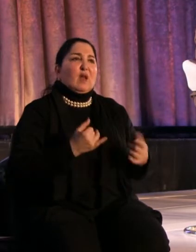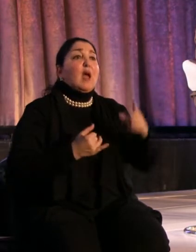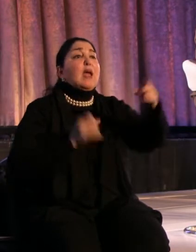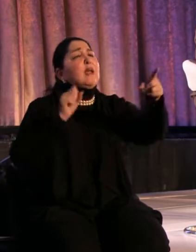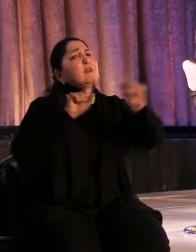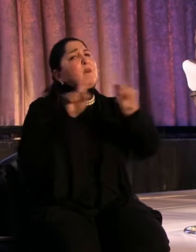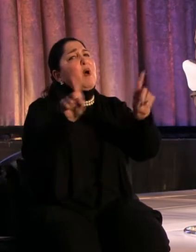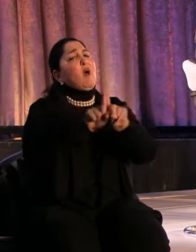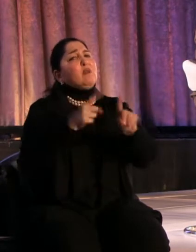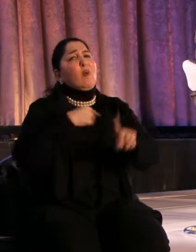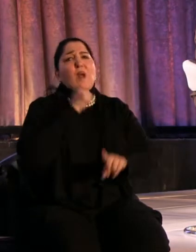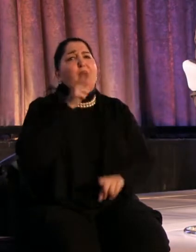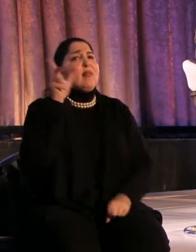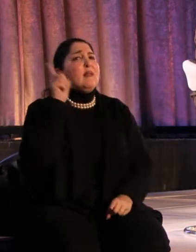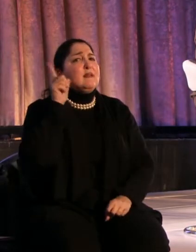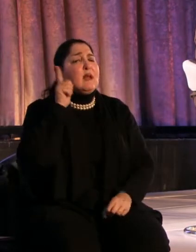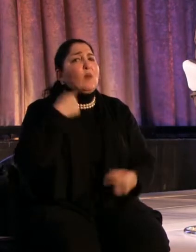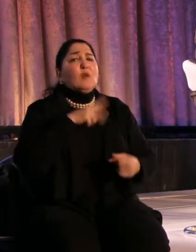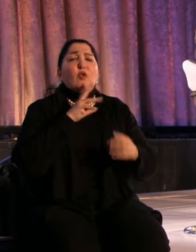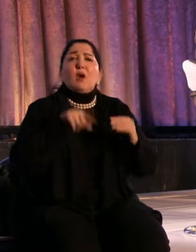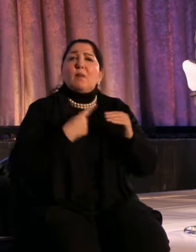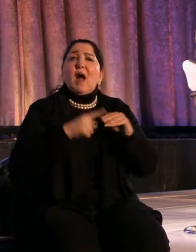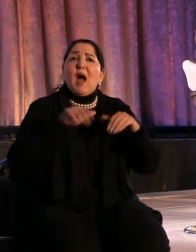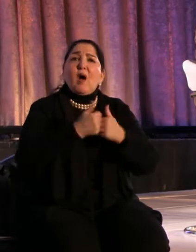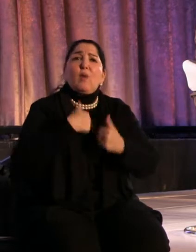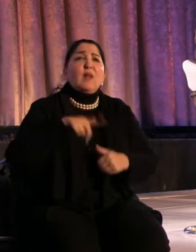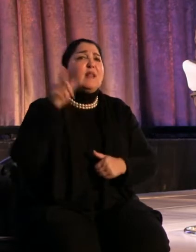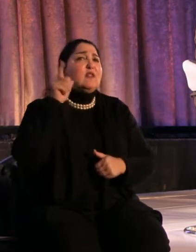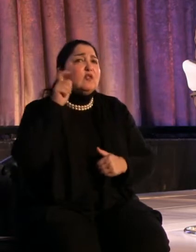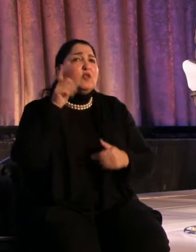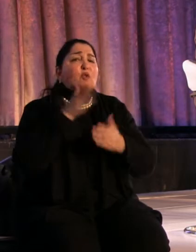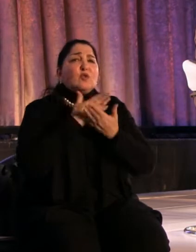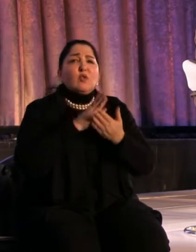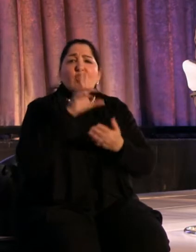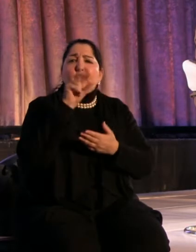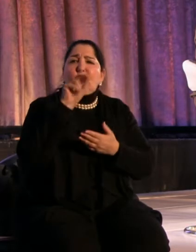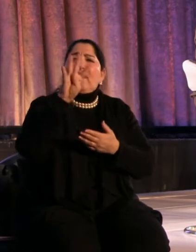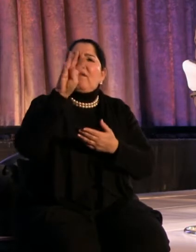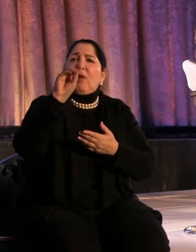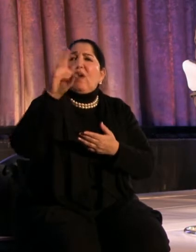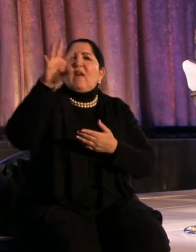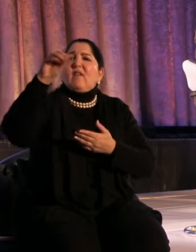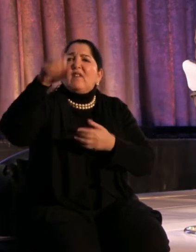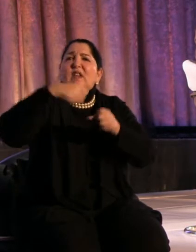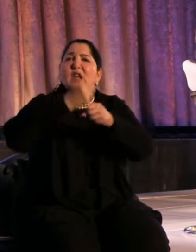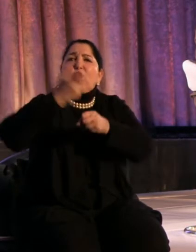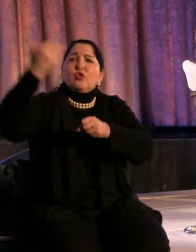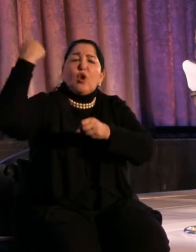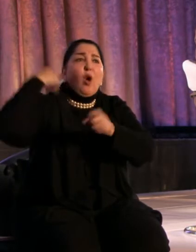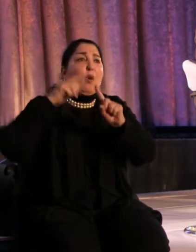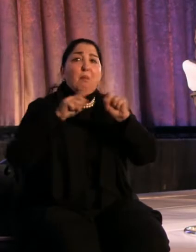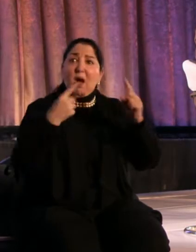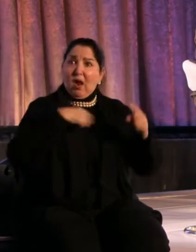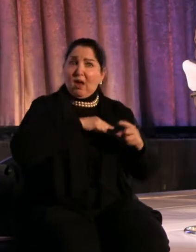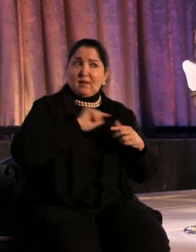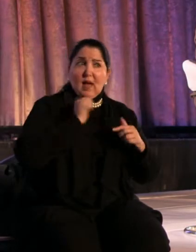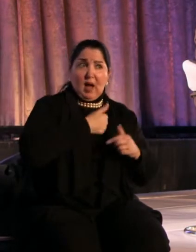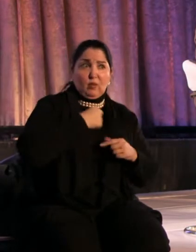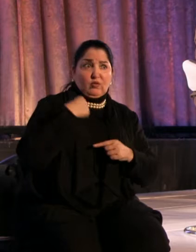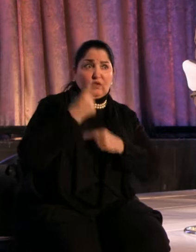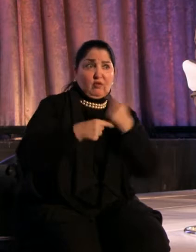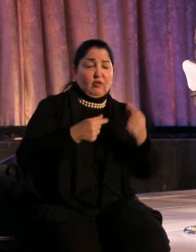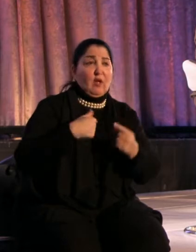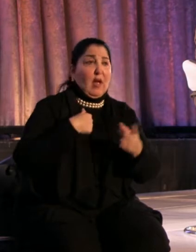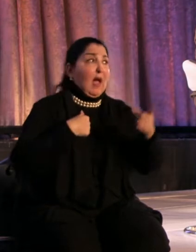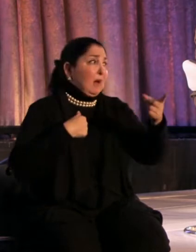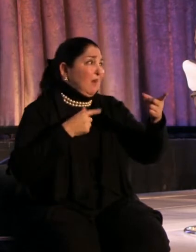mean, we're talking about how we listened to songs 30 or 40, 50 years ago. How about we in our generation, because I'm